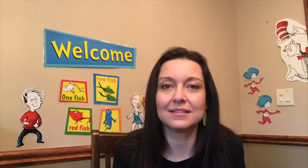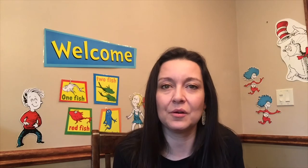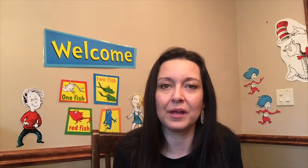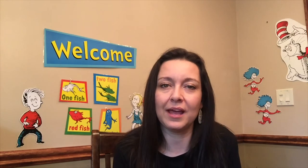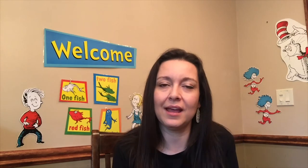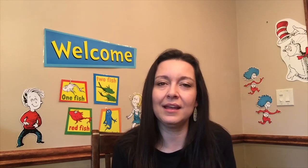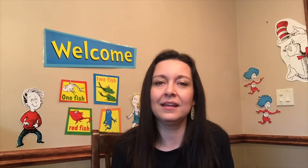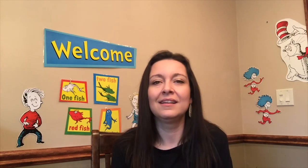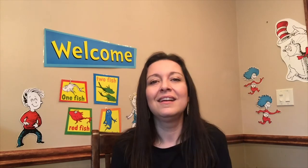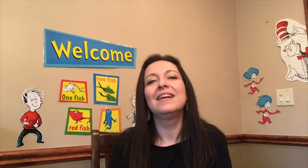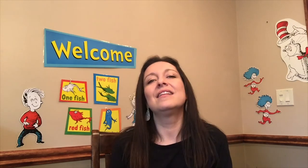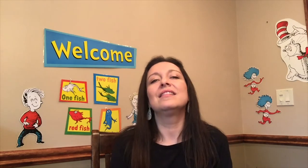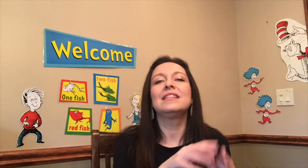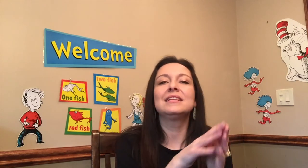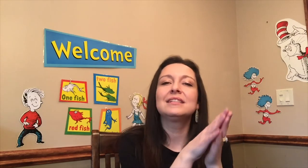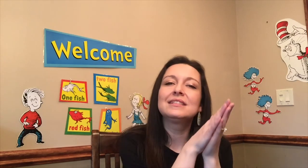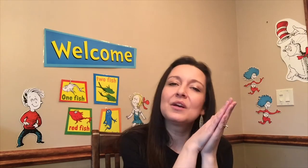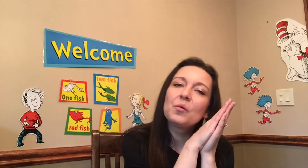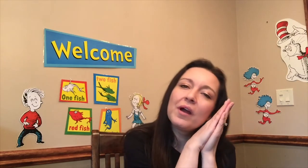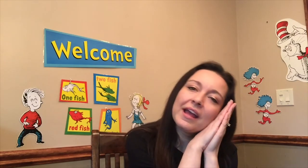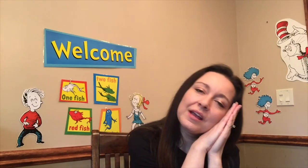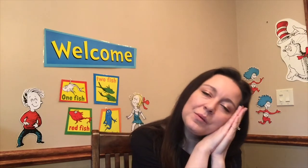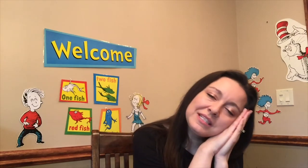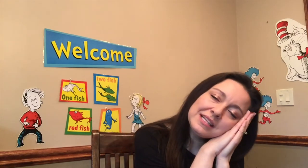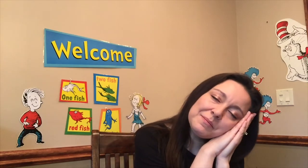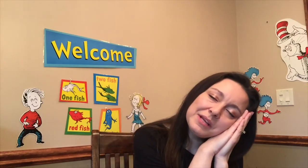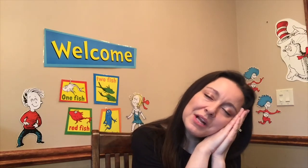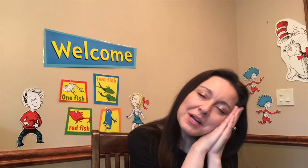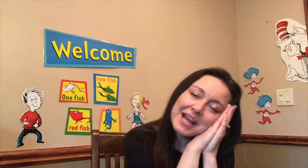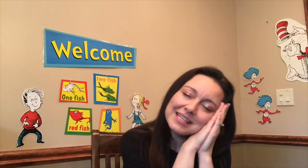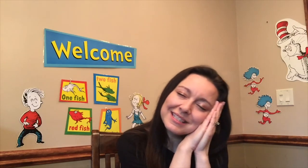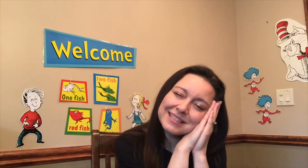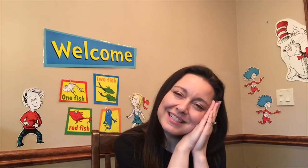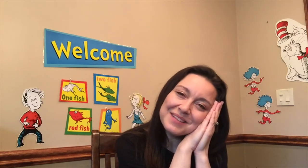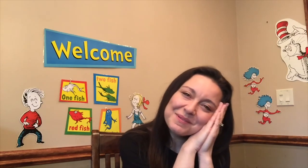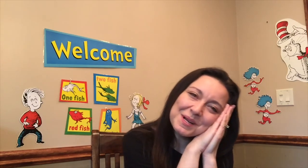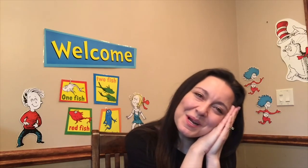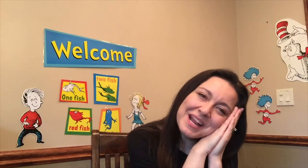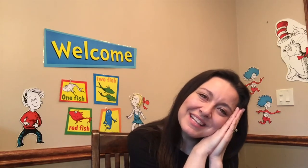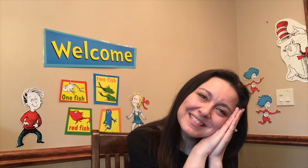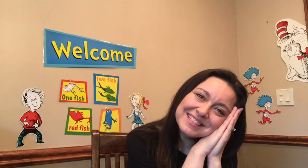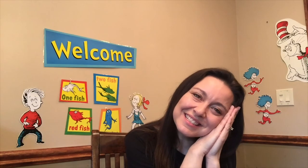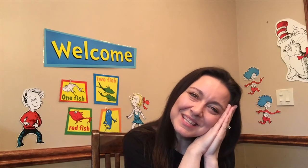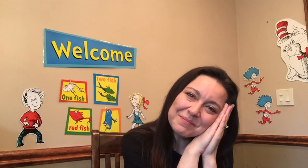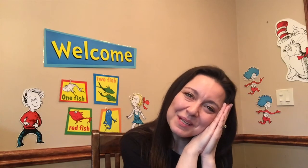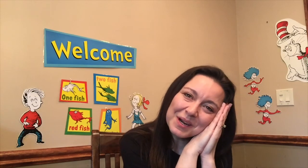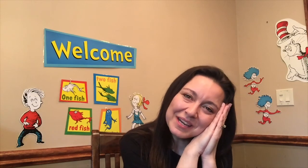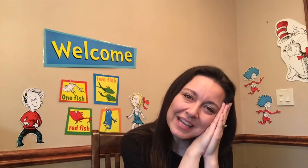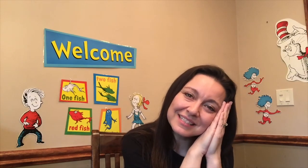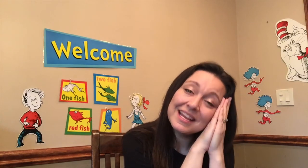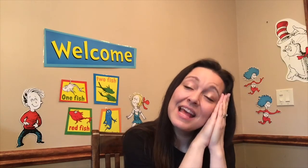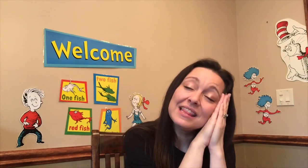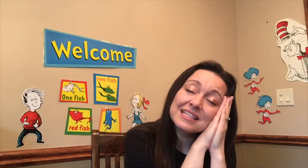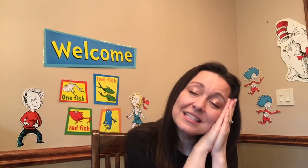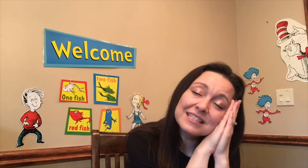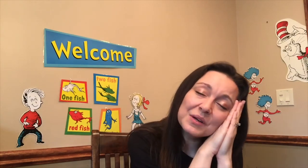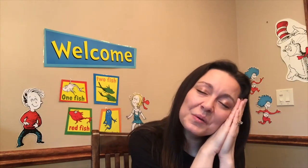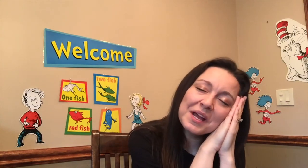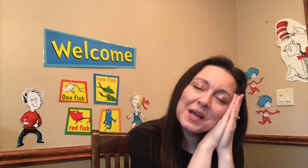okay this is the way we sleep in our nest sleep in our nest sleep in our nest this is the way